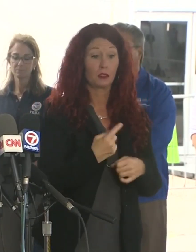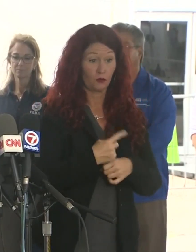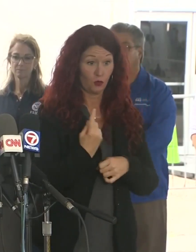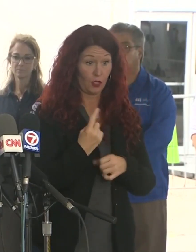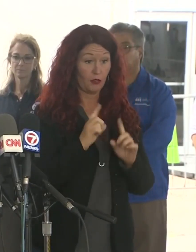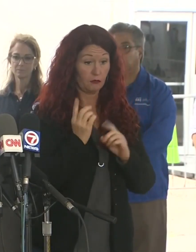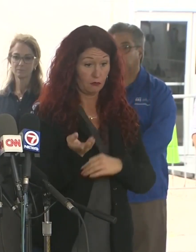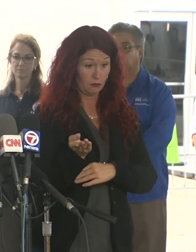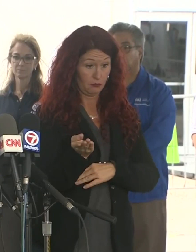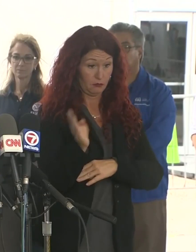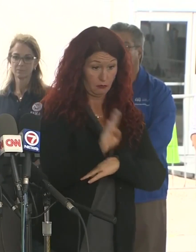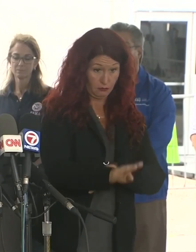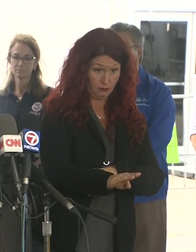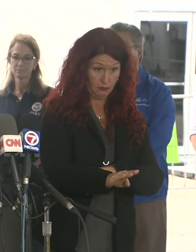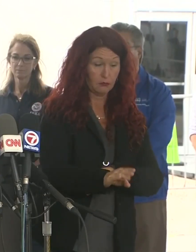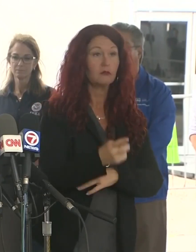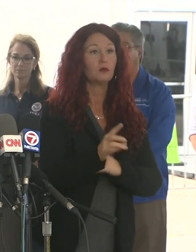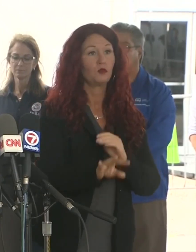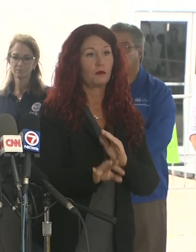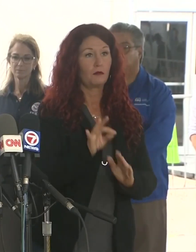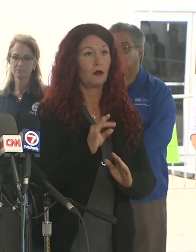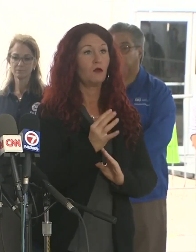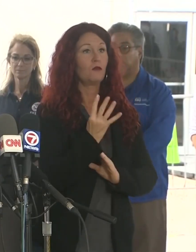four additional victims.